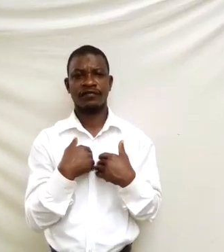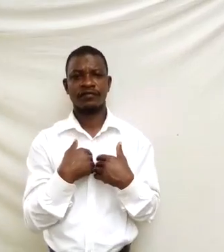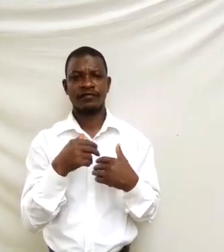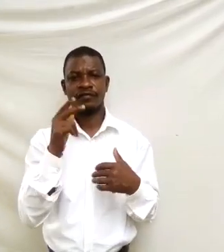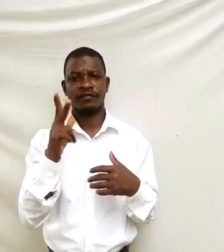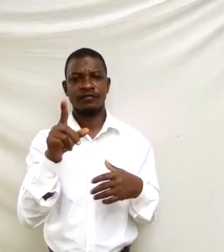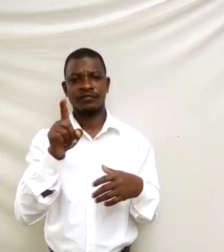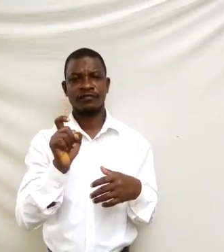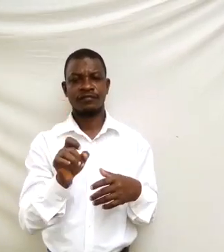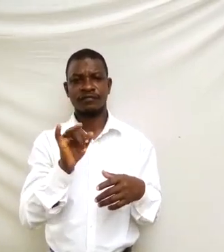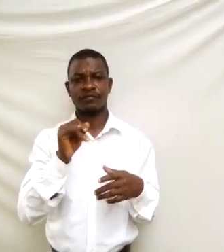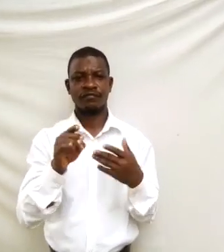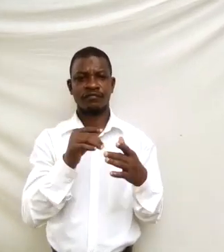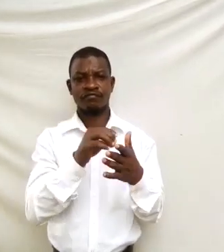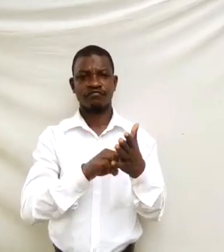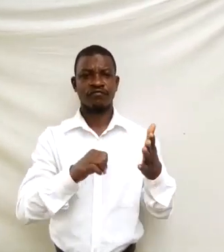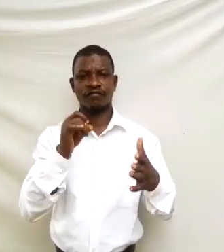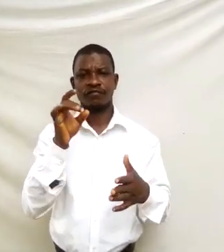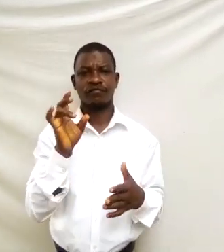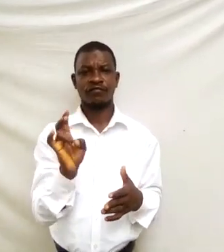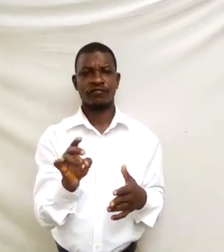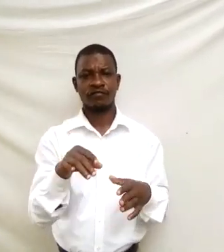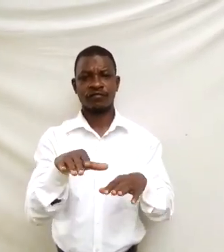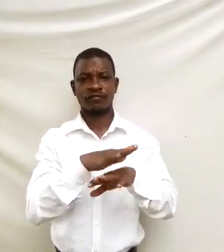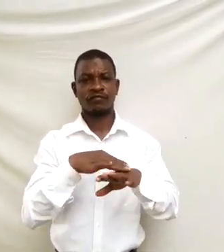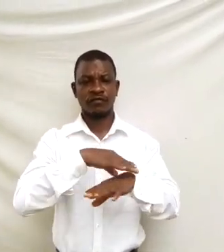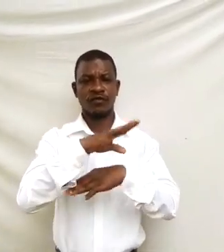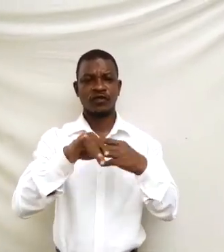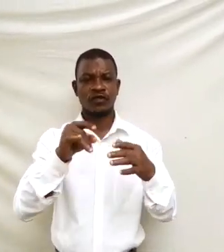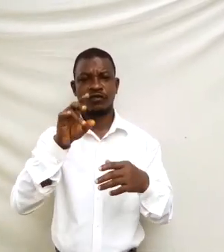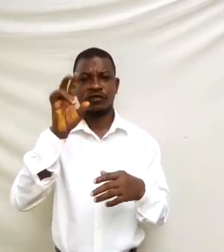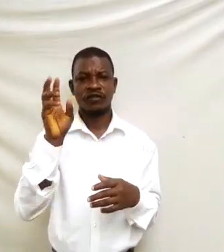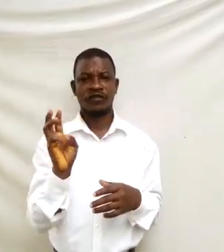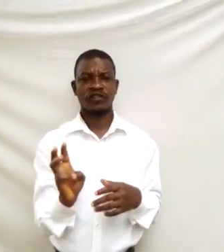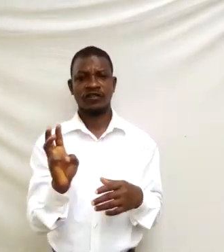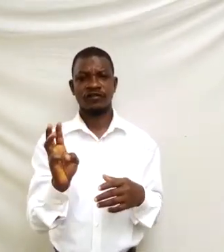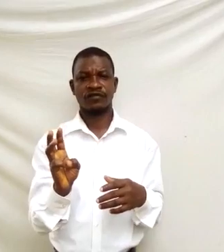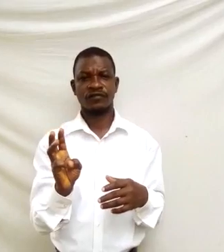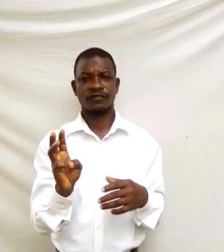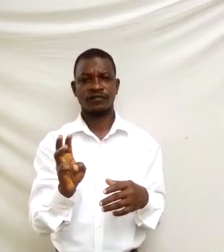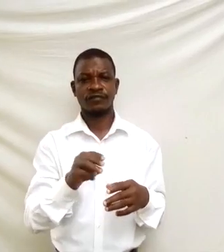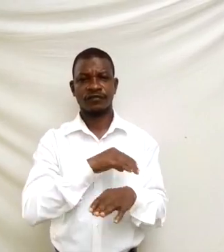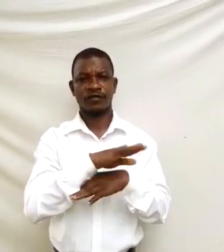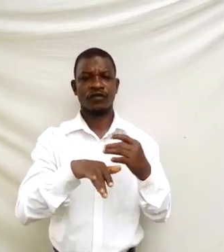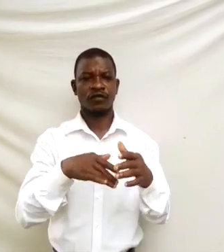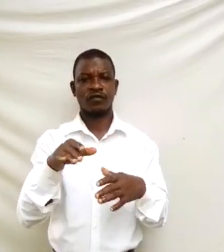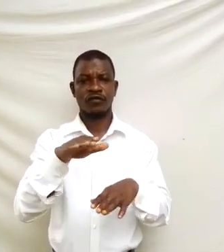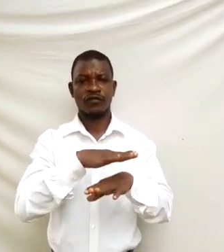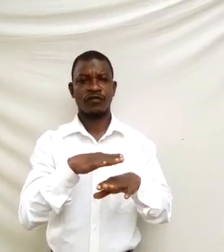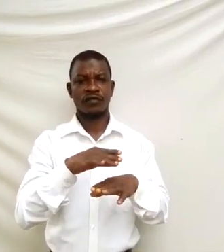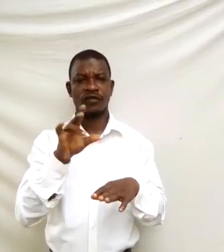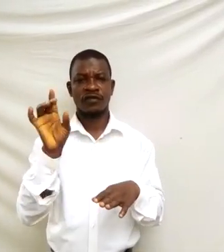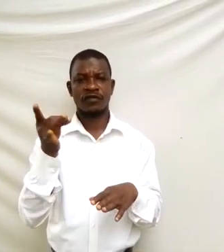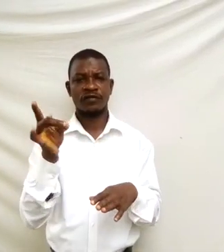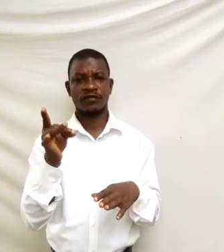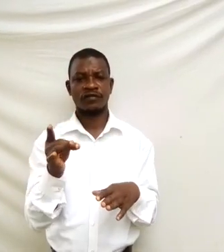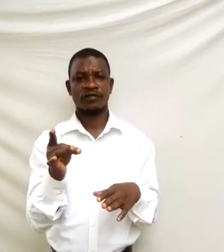x minus seven all raised to power six six all over 18 plus